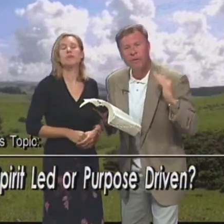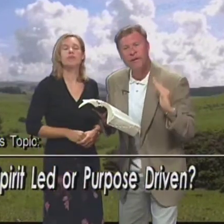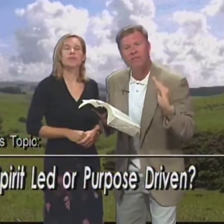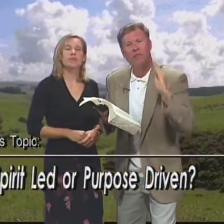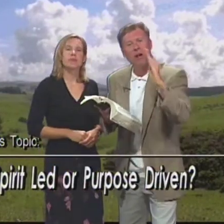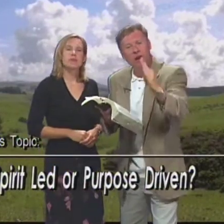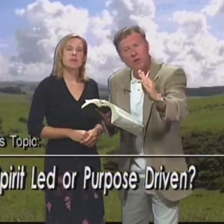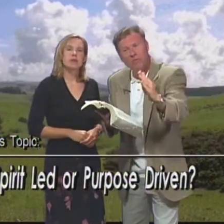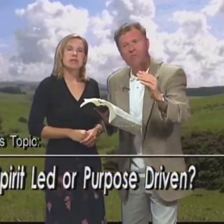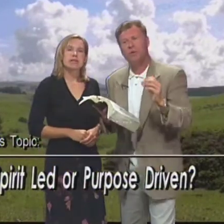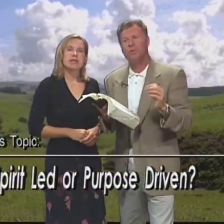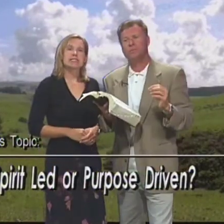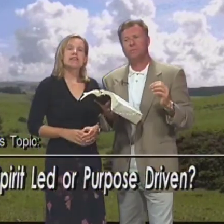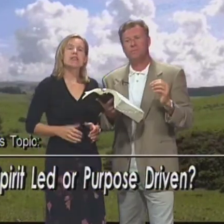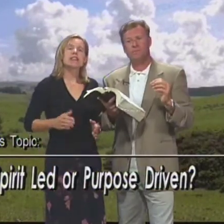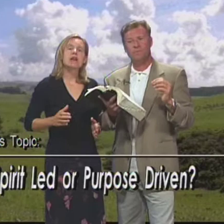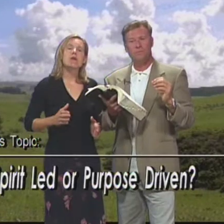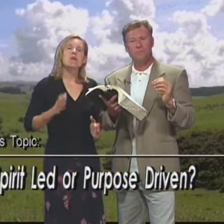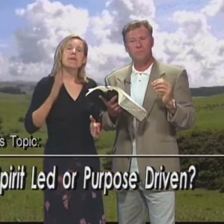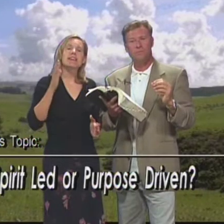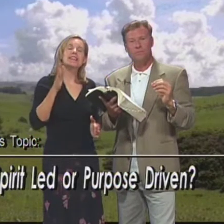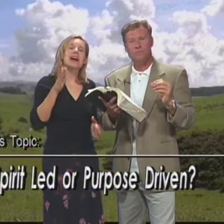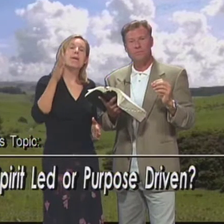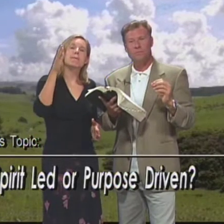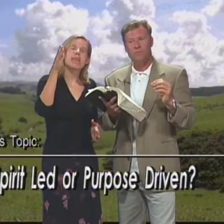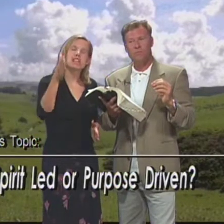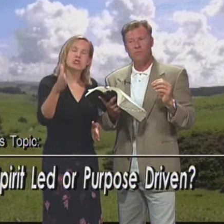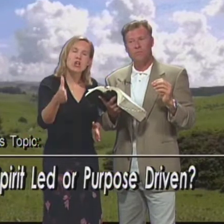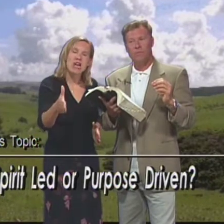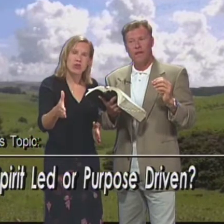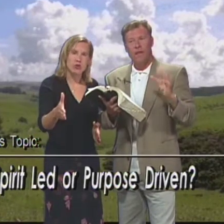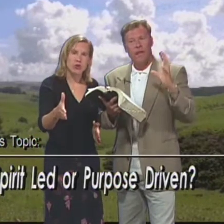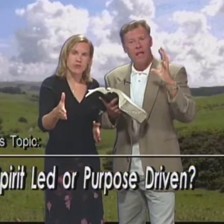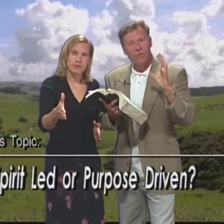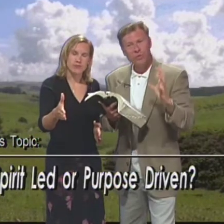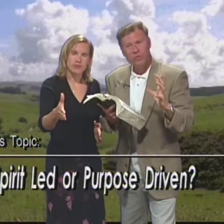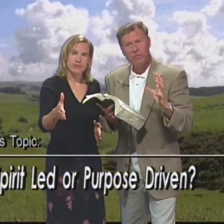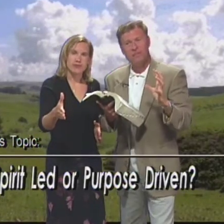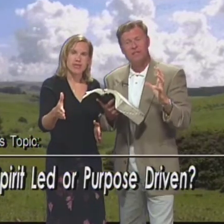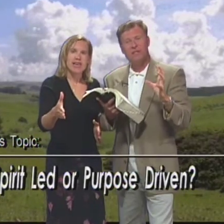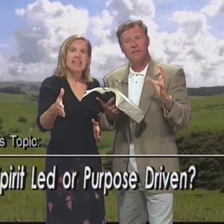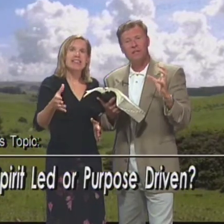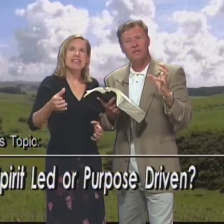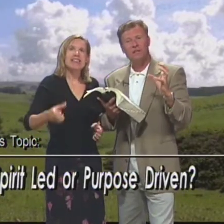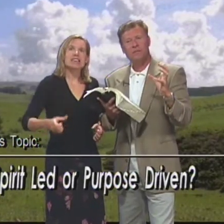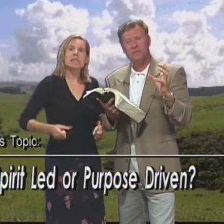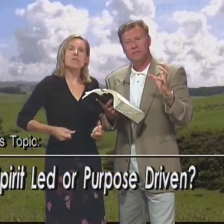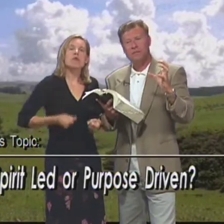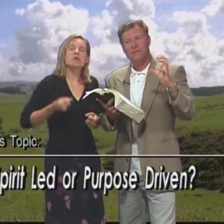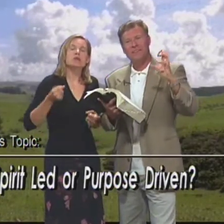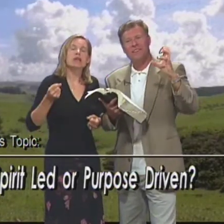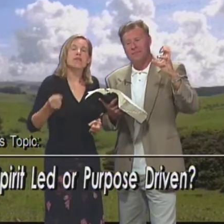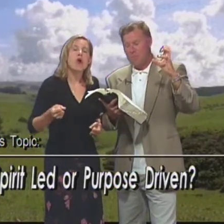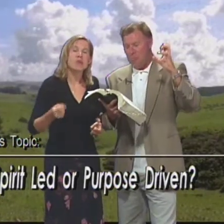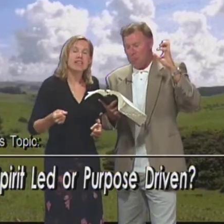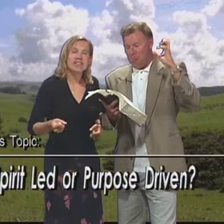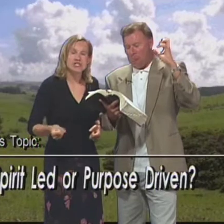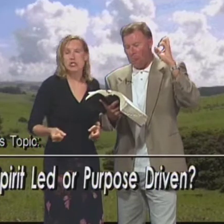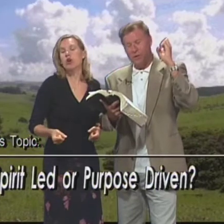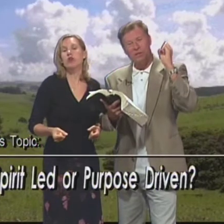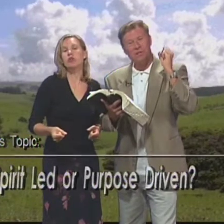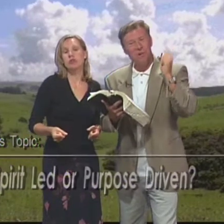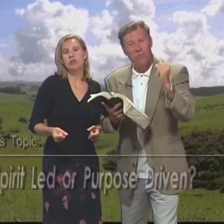abajo We need to have A long term view Necesitamos tener Una vista a plazo largo And drivenness Y ese impulso Esa